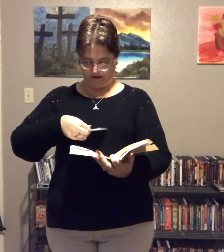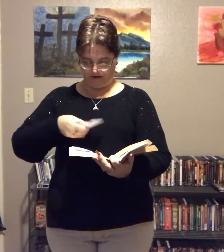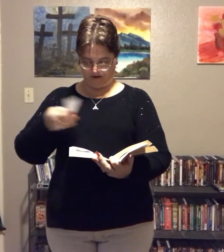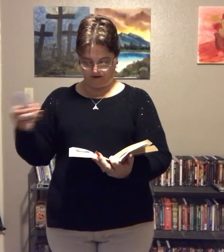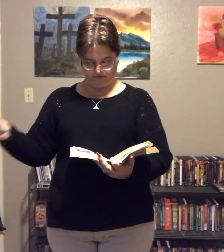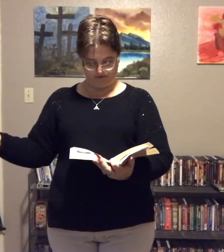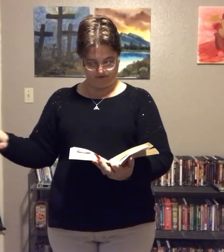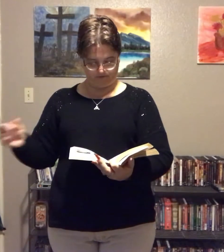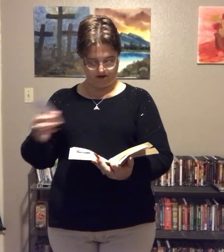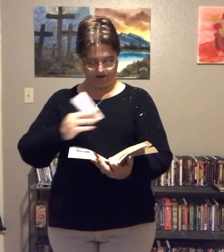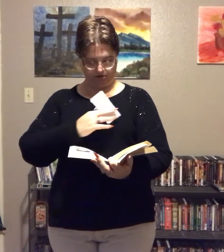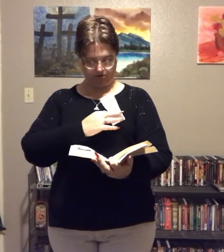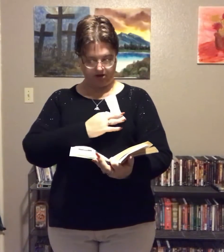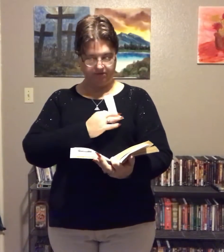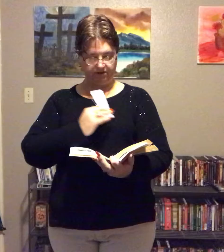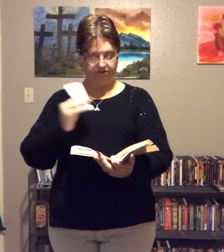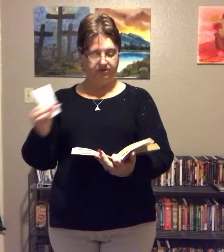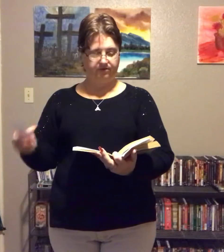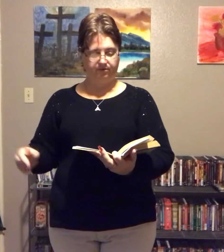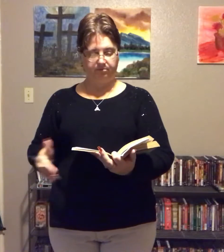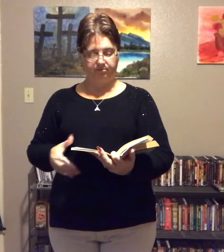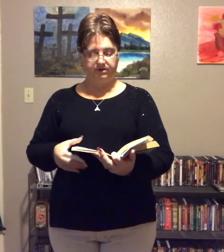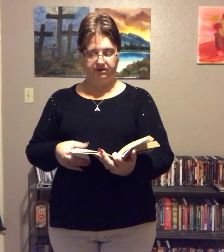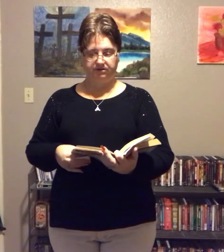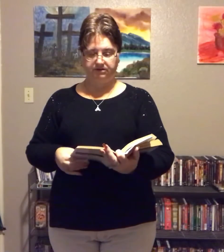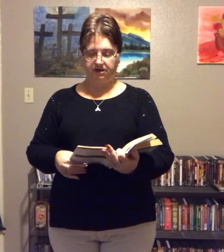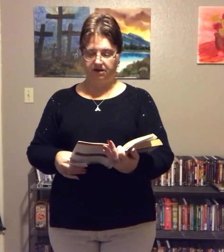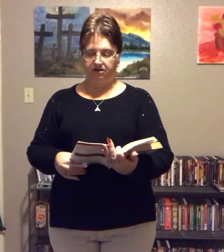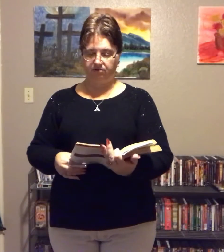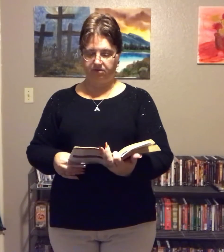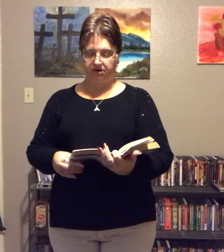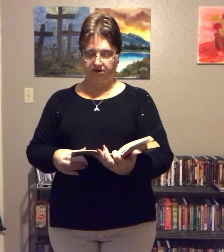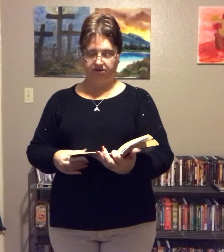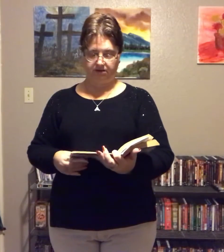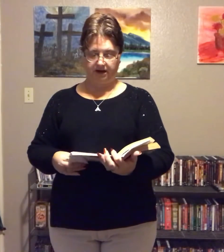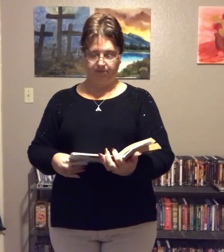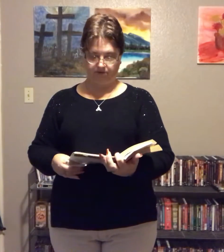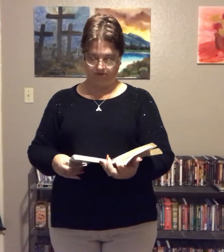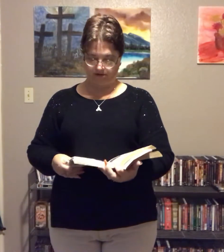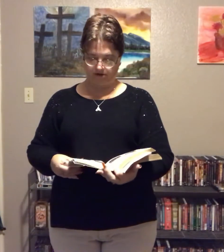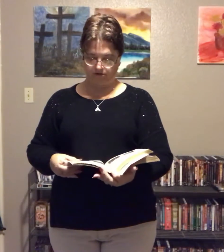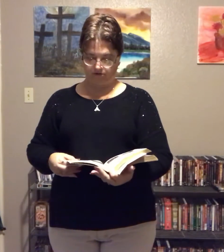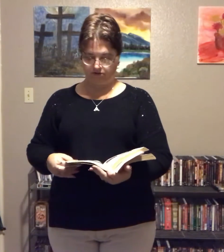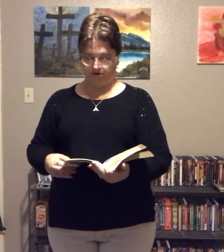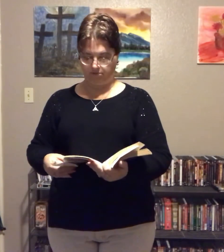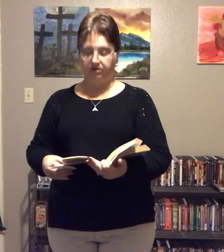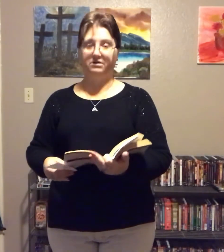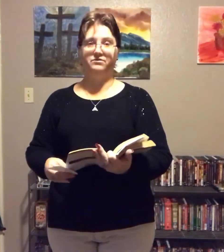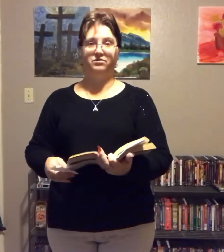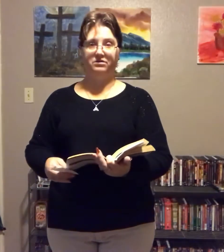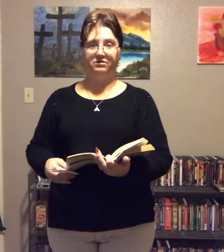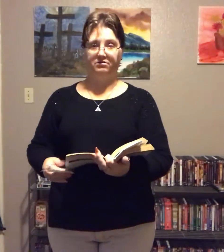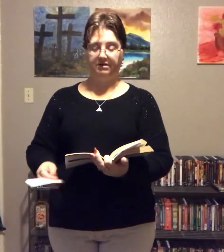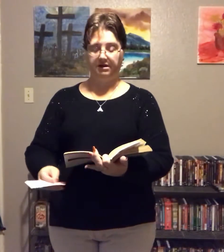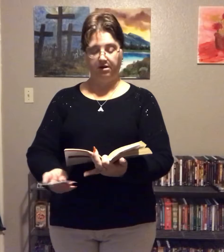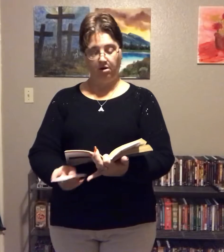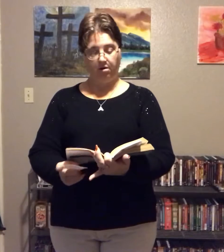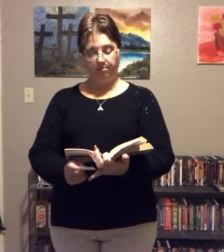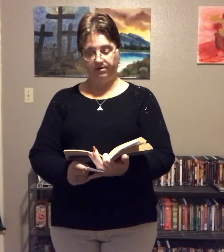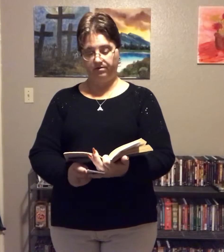Now the reason why a whole lot of these is from Tennessee is because it happens that Greene Shamblin lives in Tennessee, but